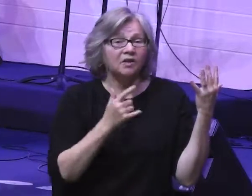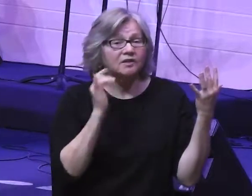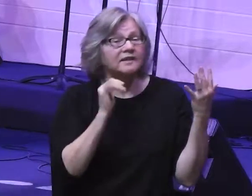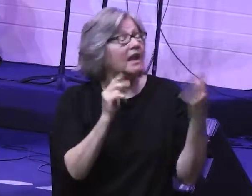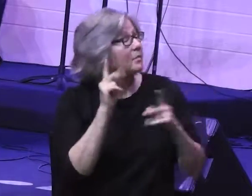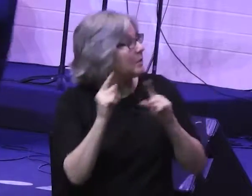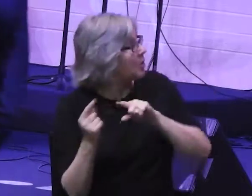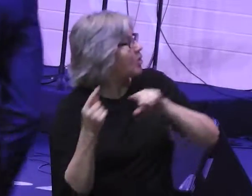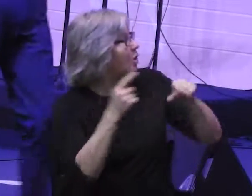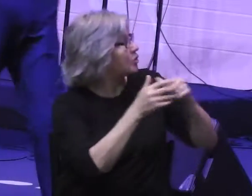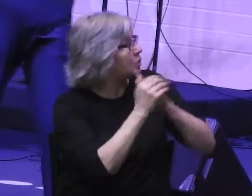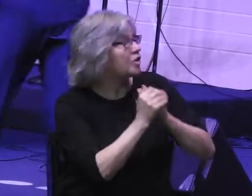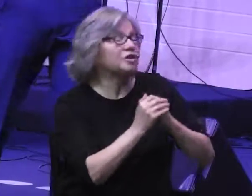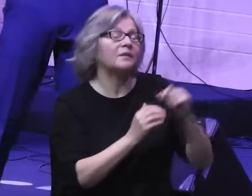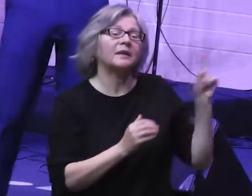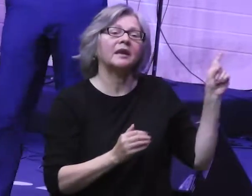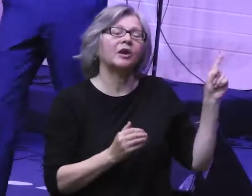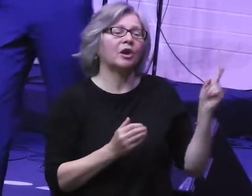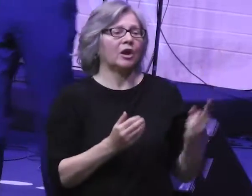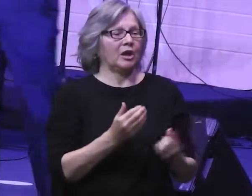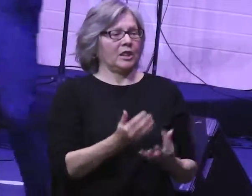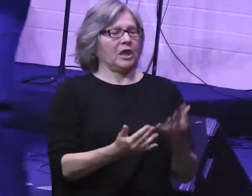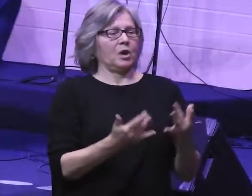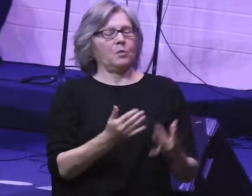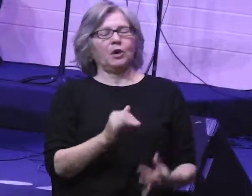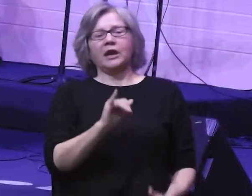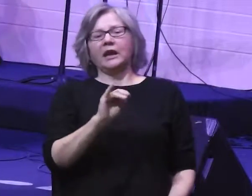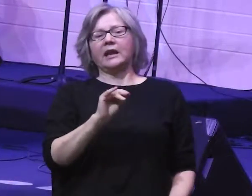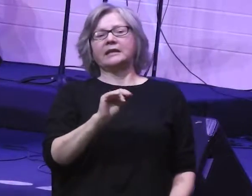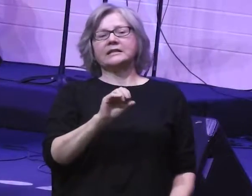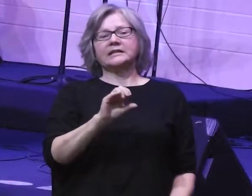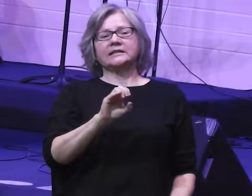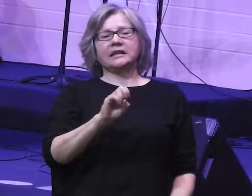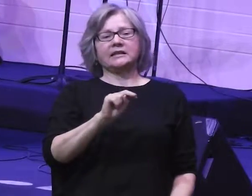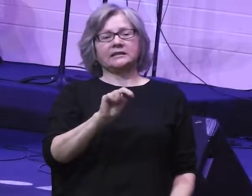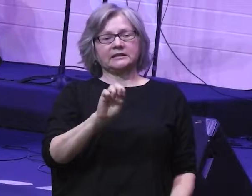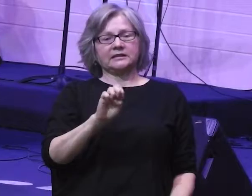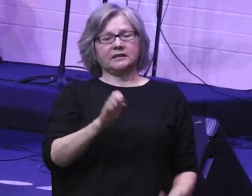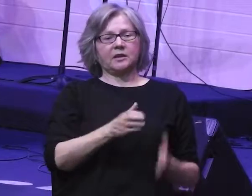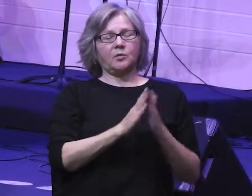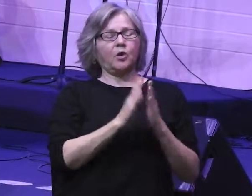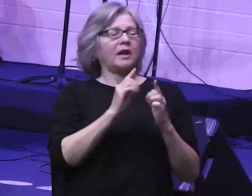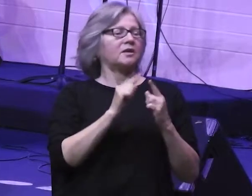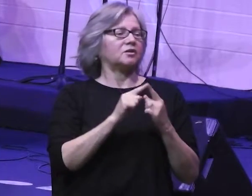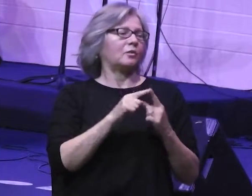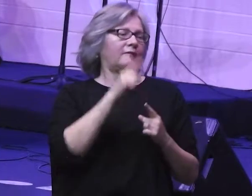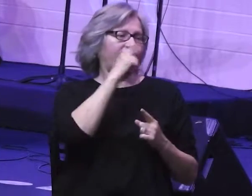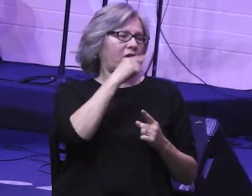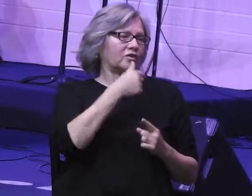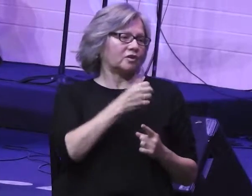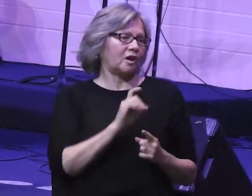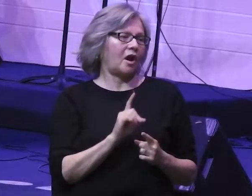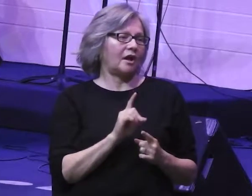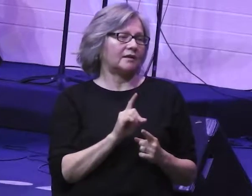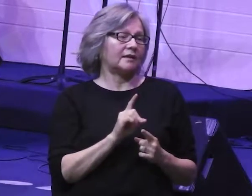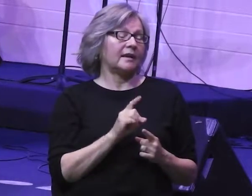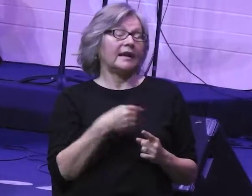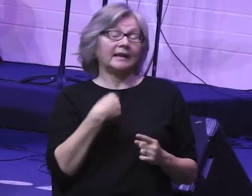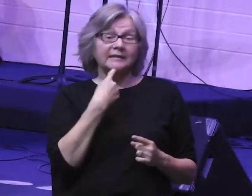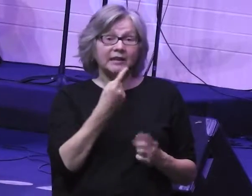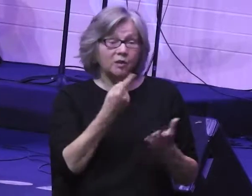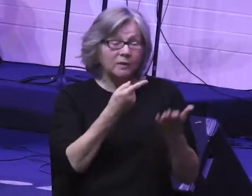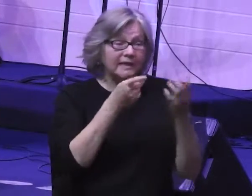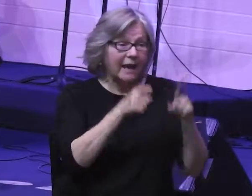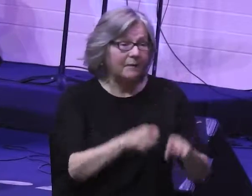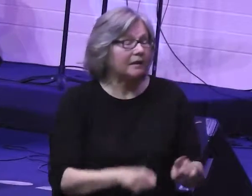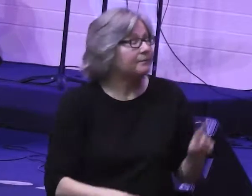this is what it looks like. People come to worship. In this case, they're burning incense. They're praying to these false gods. And I'll tell you